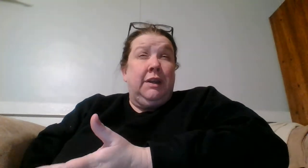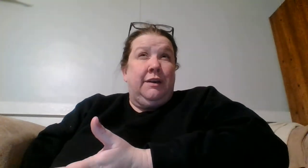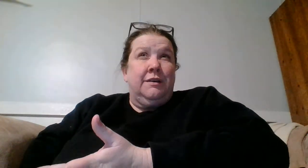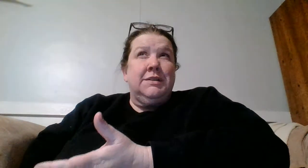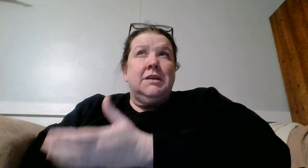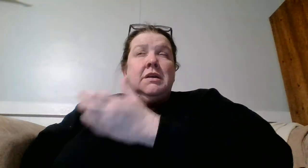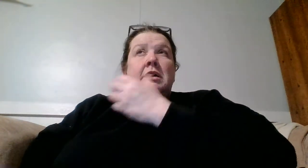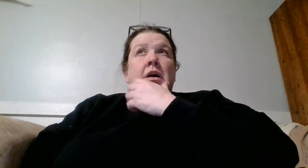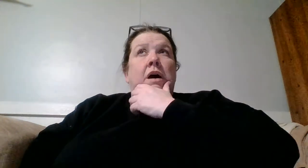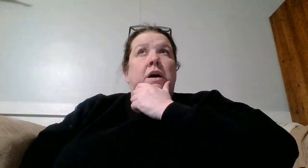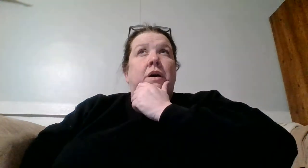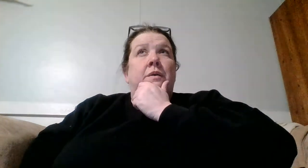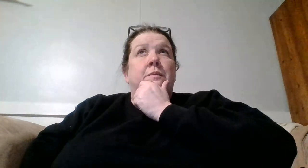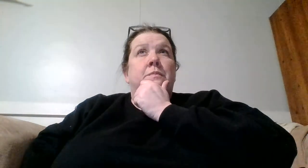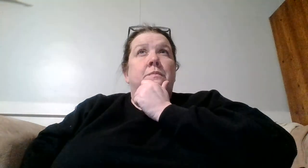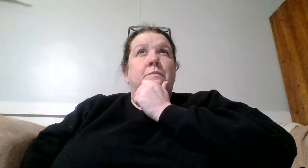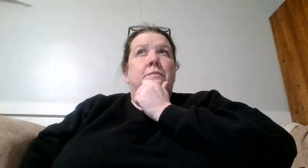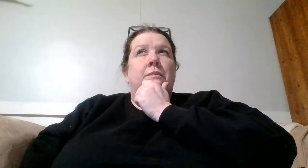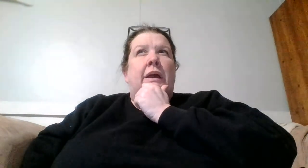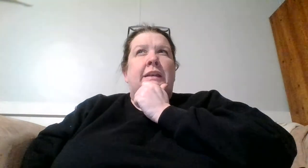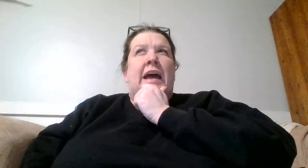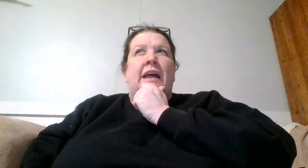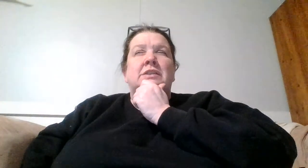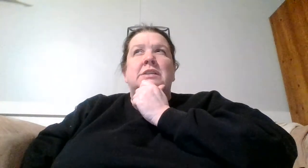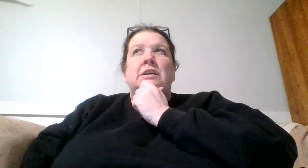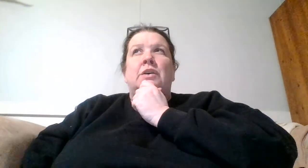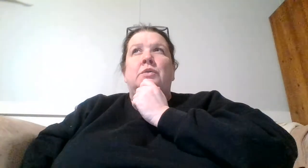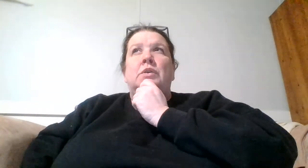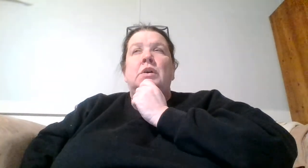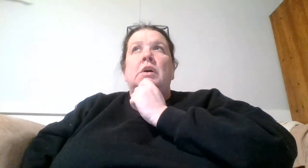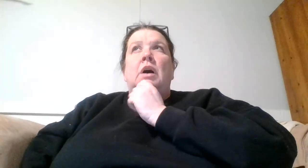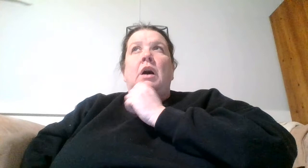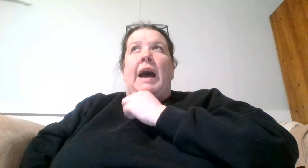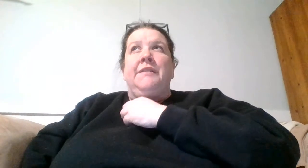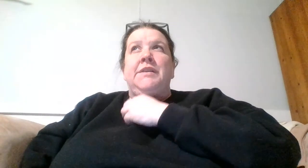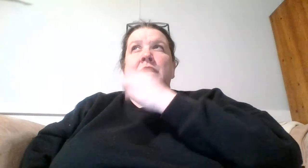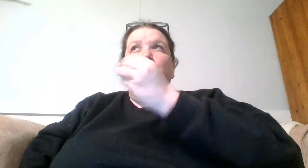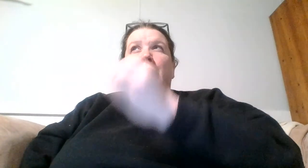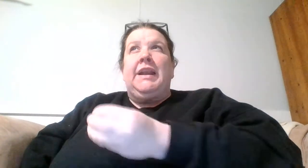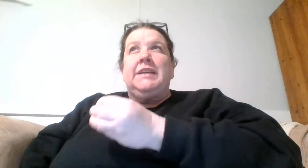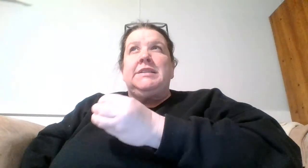leaders um and not just you know obviously recognizing